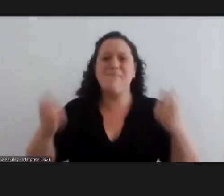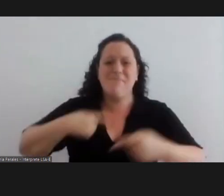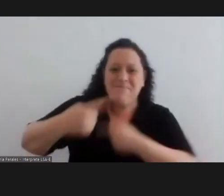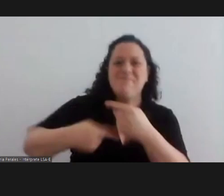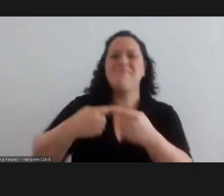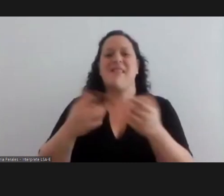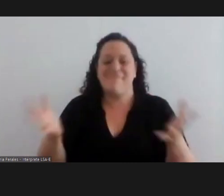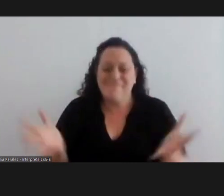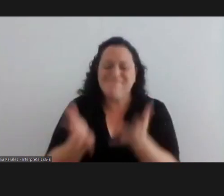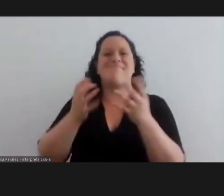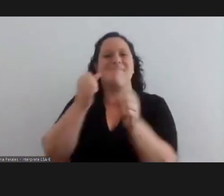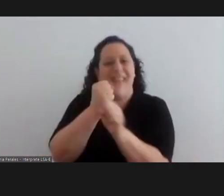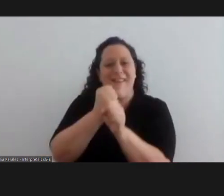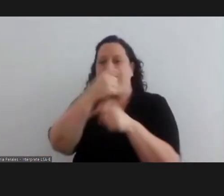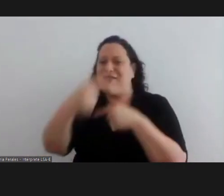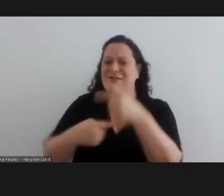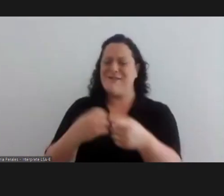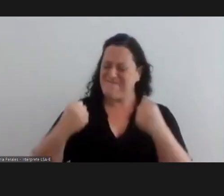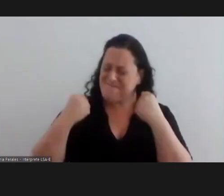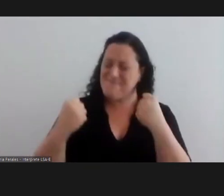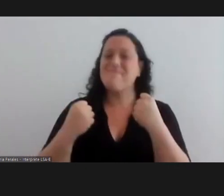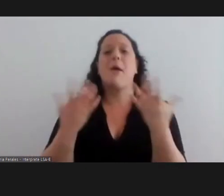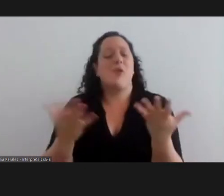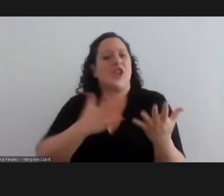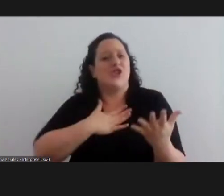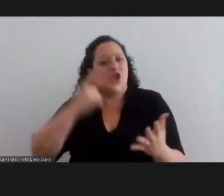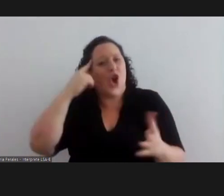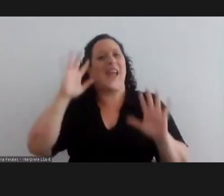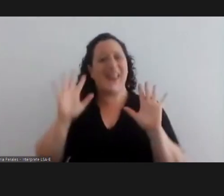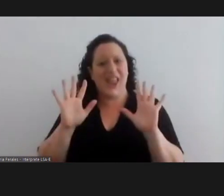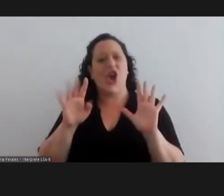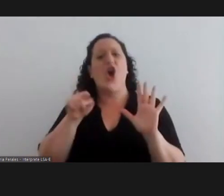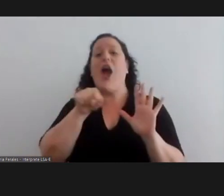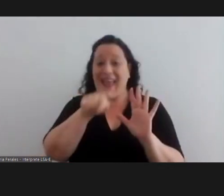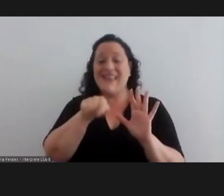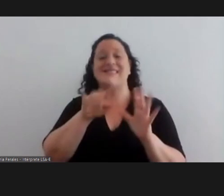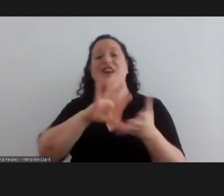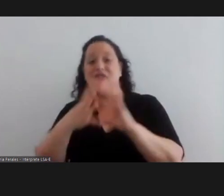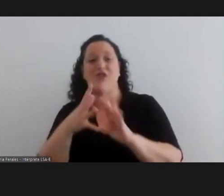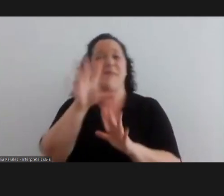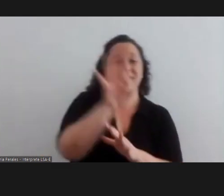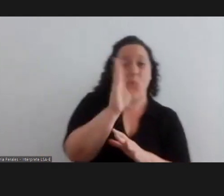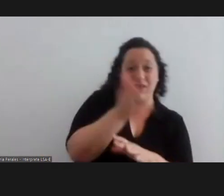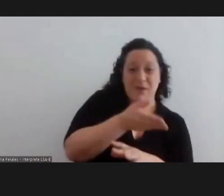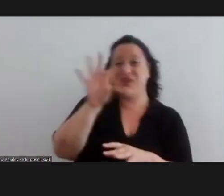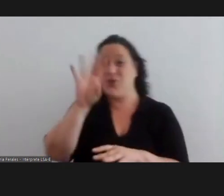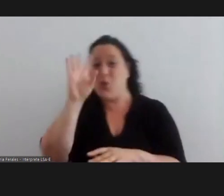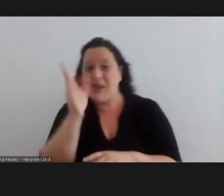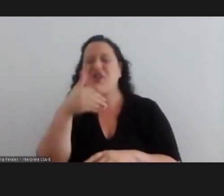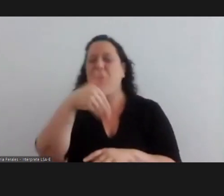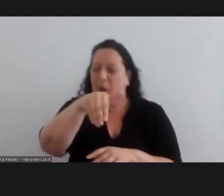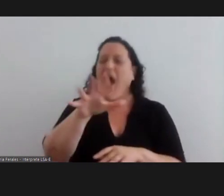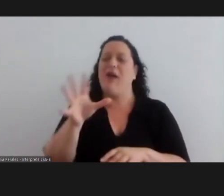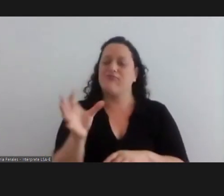and to motivate you, to encourage you to continue moving forward, because I truly believe that that 50-50 will arrive